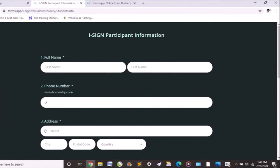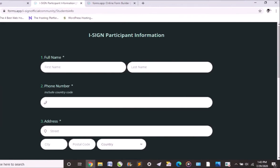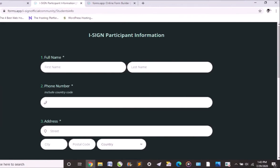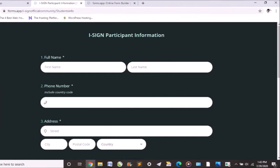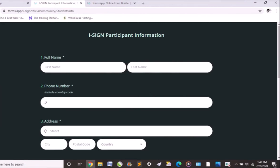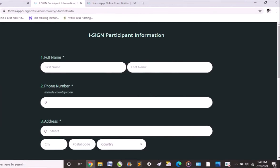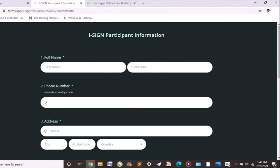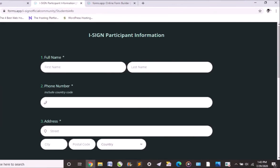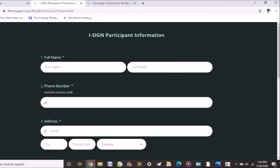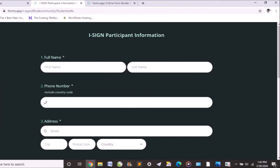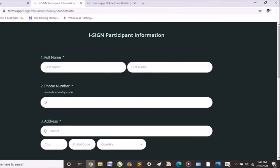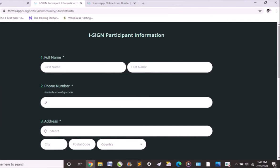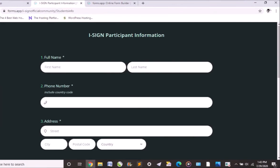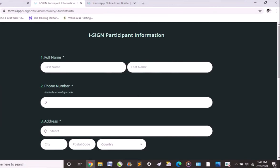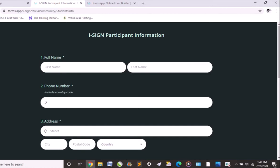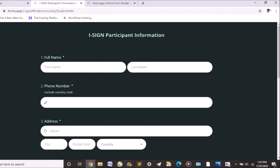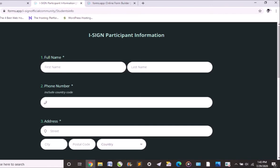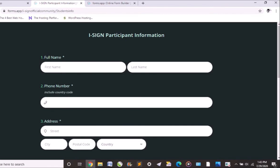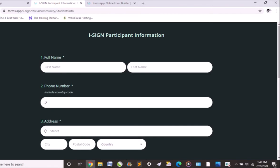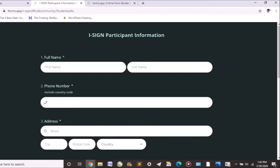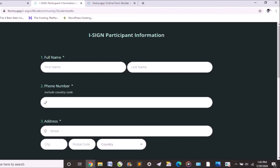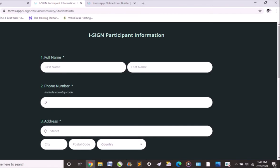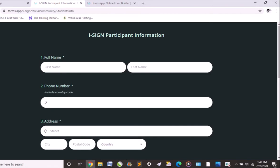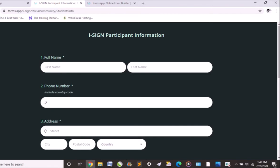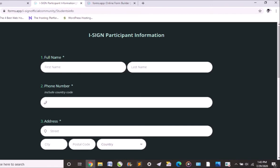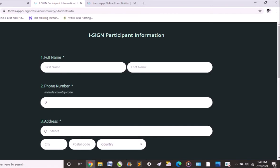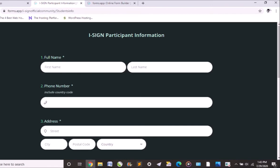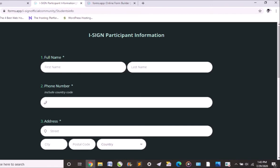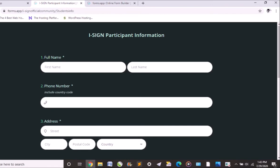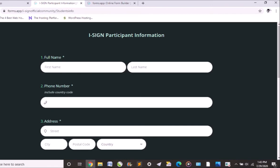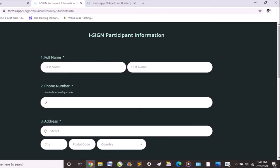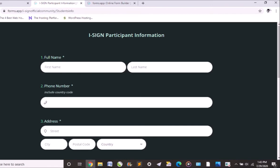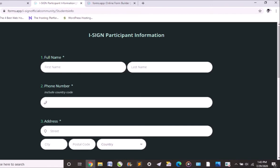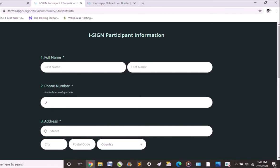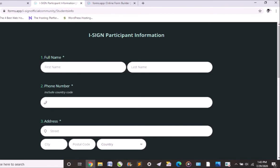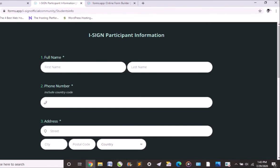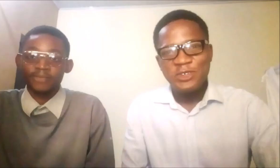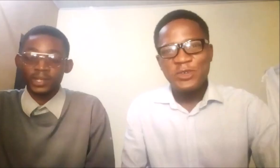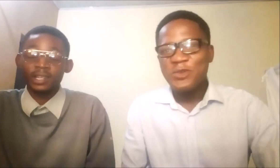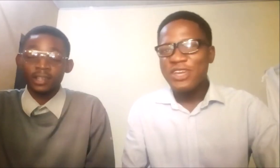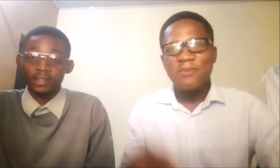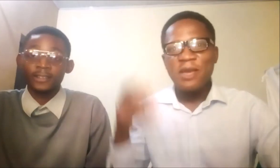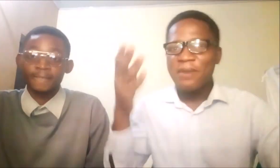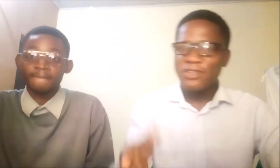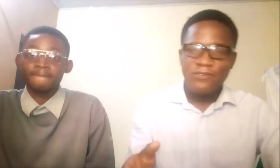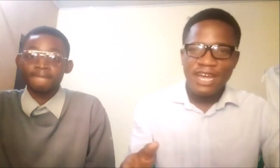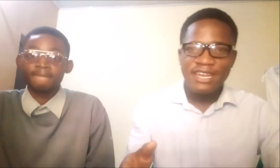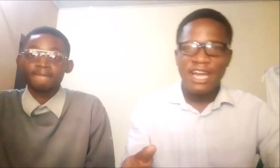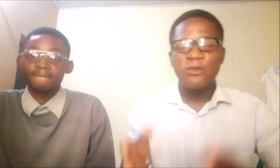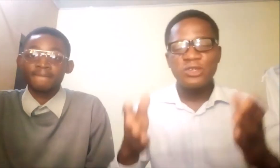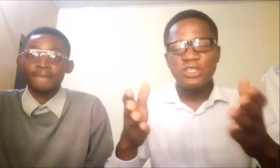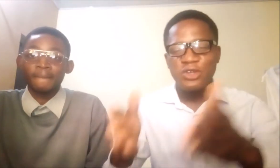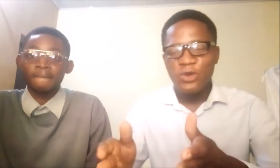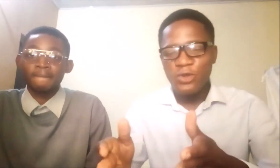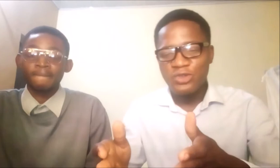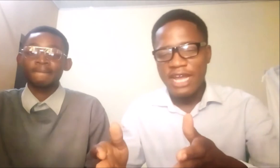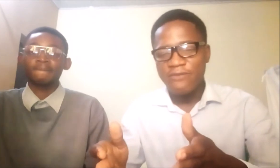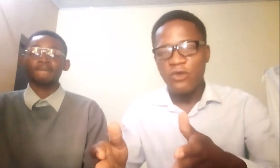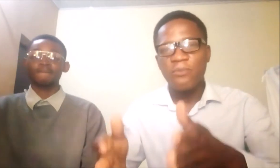online community. Where people can learn sign language for free. So, you can be a part of that now. Just go to that form.